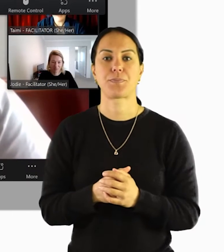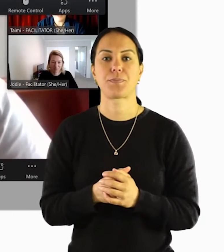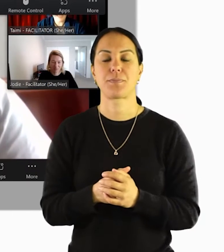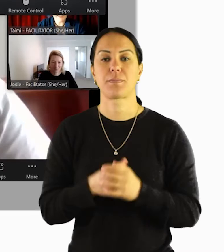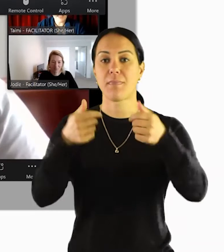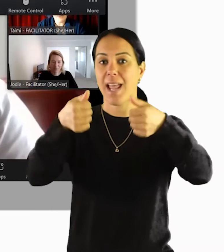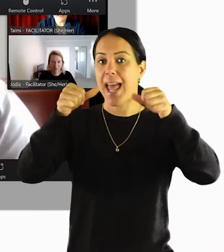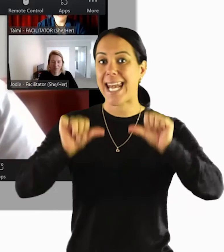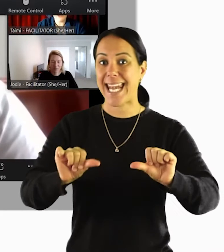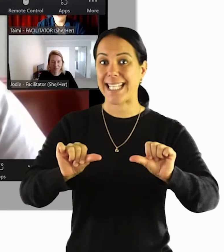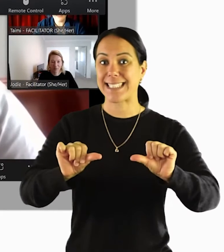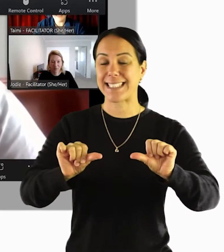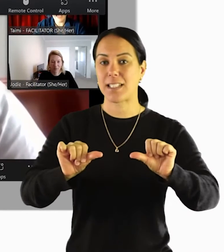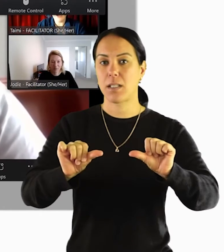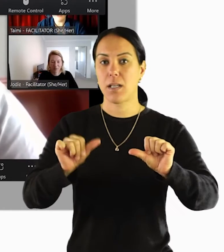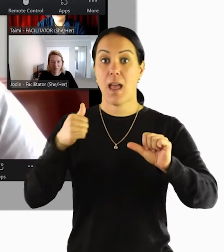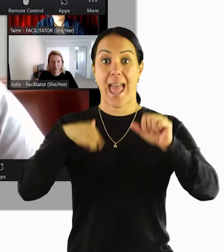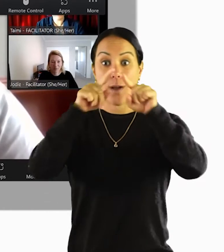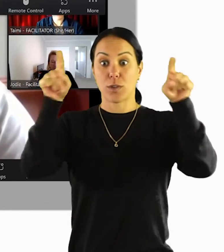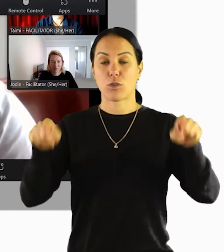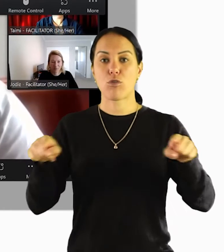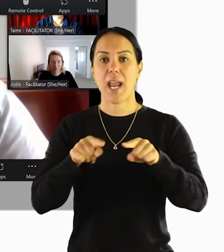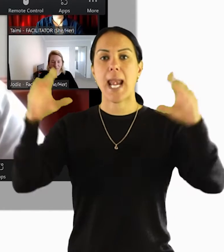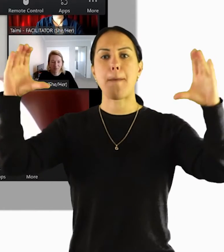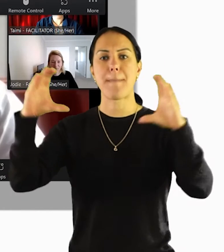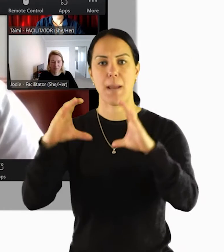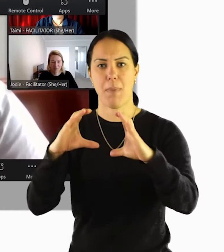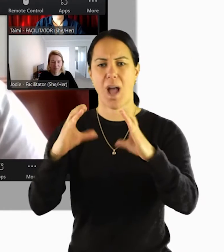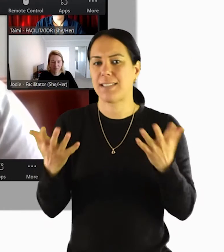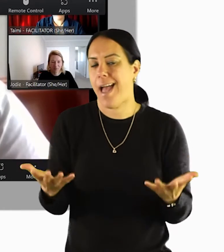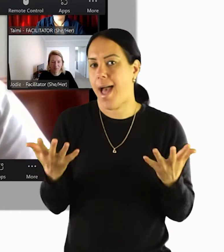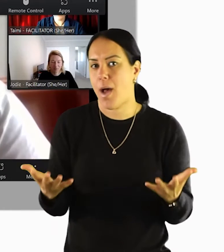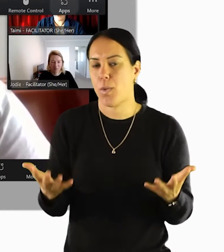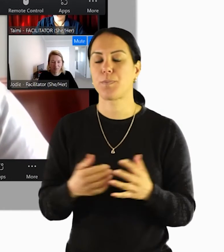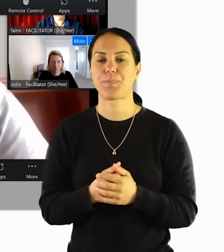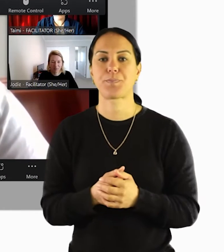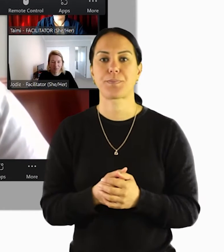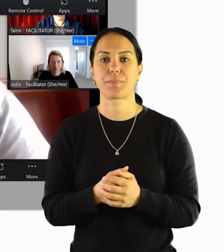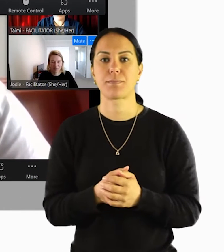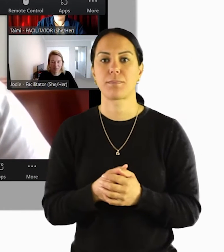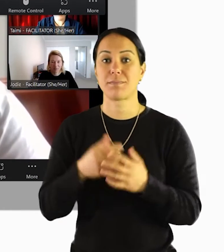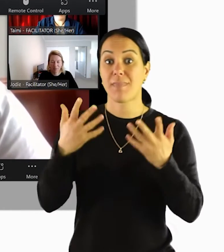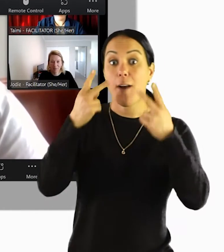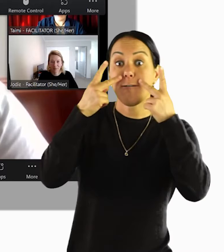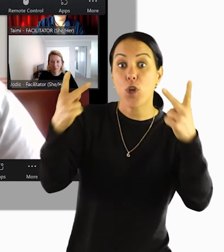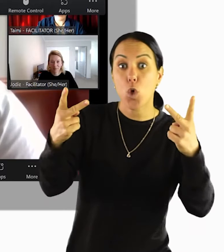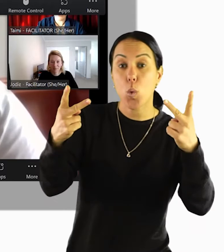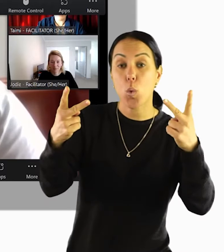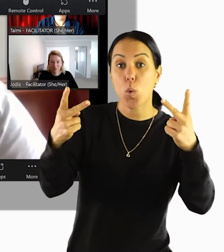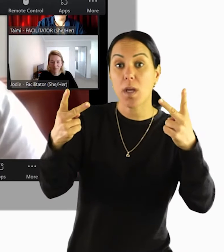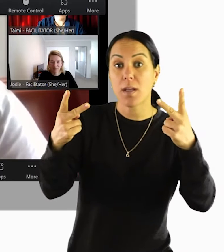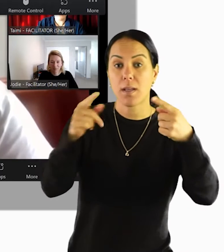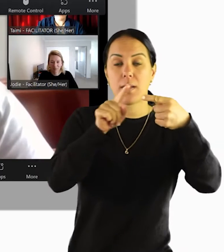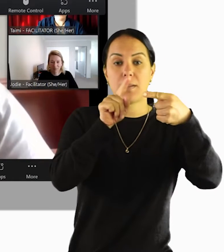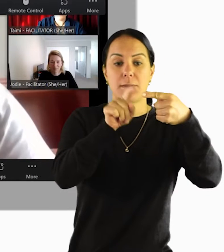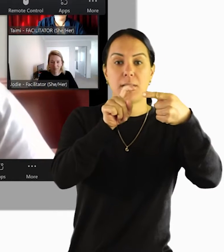The next thing we need to know is how to minimise our screen. So, you can either do that by going